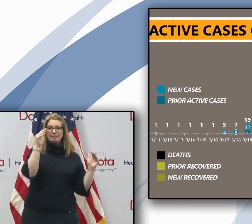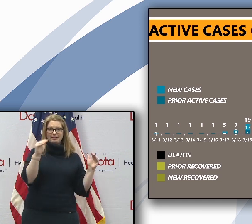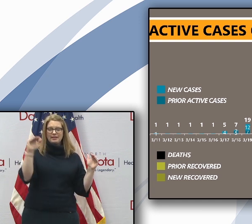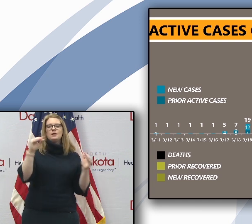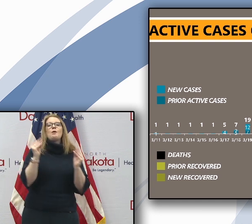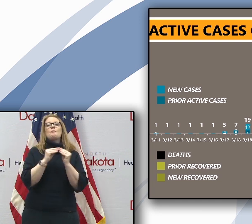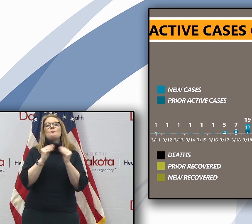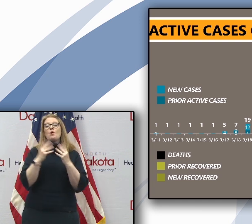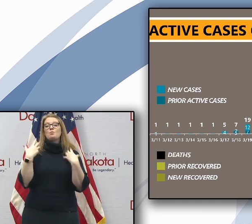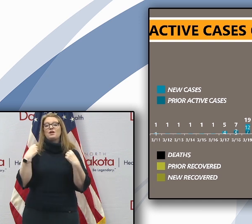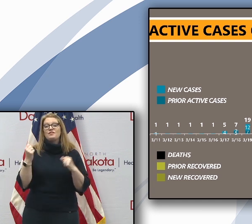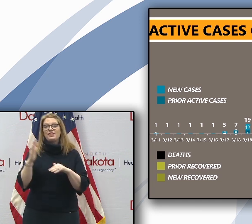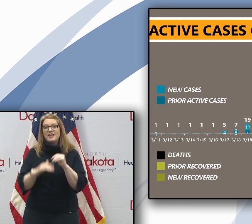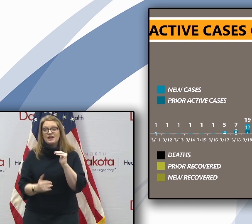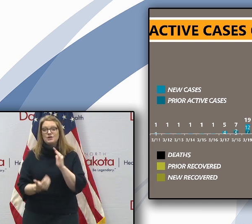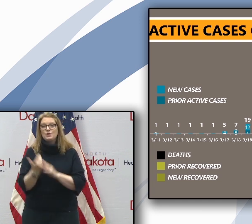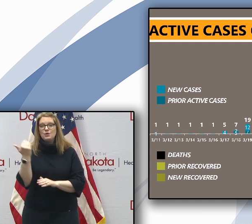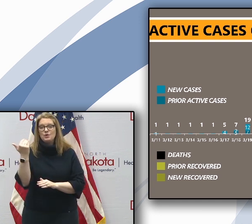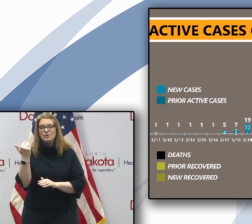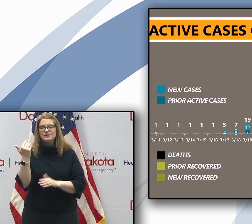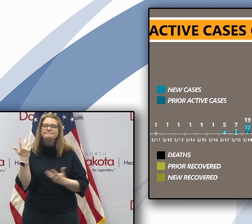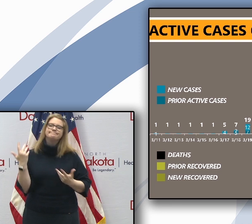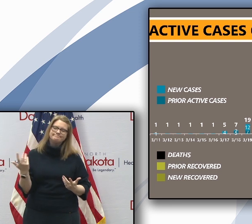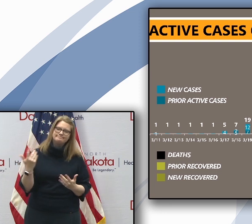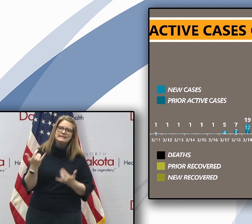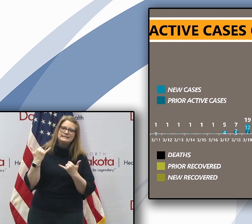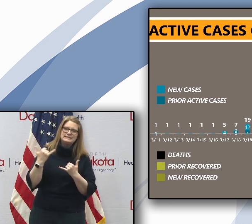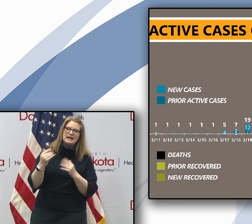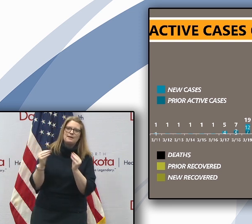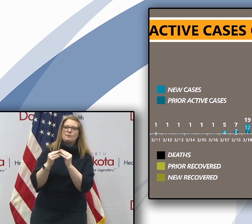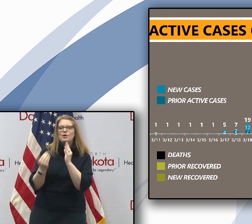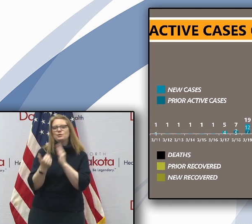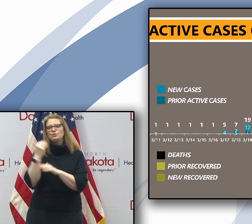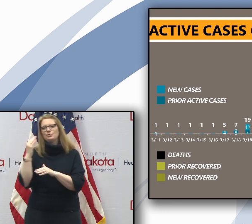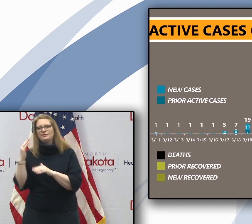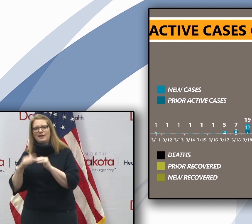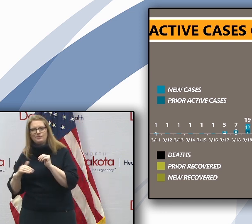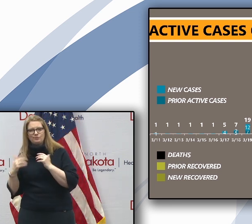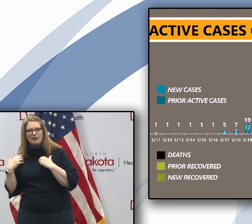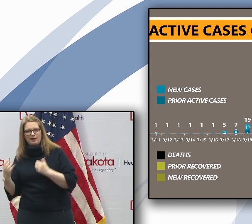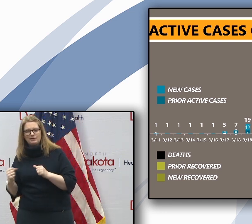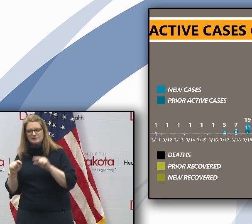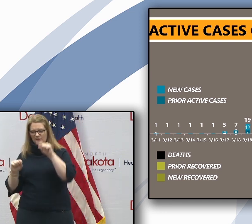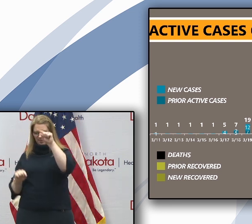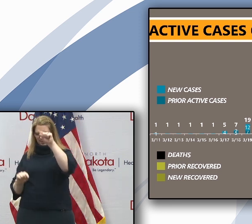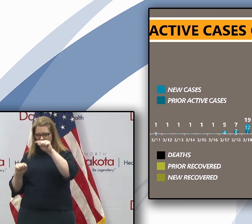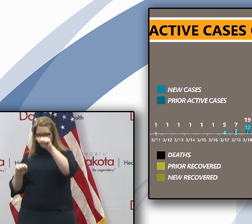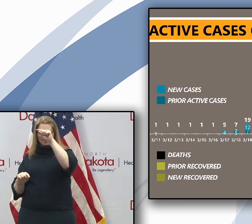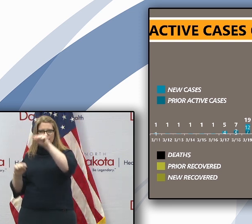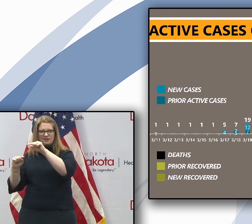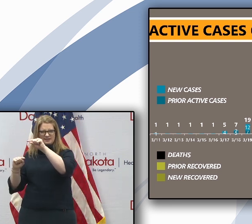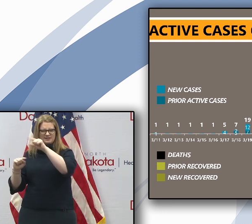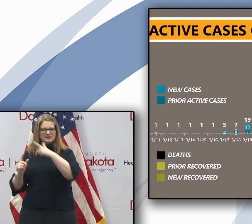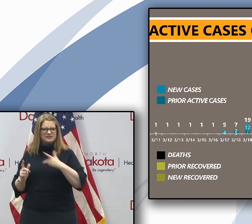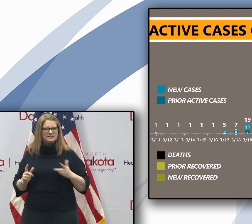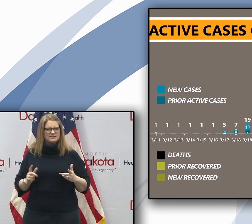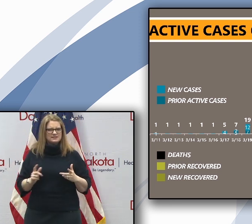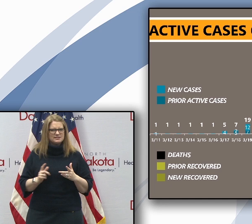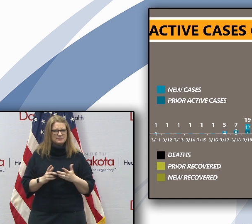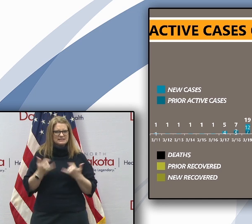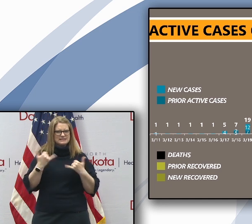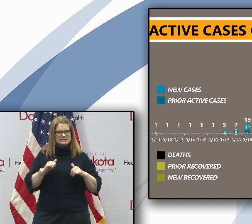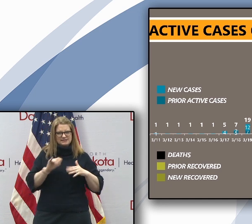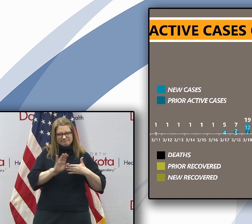recovered than we had new. Uh, today we had more new than we had recovered. Uh, and so it continues to, uh, climb